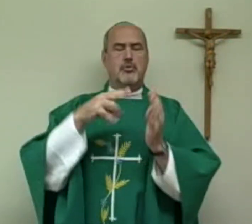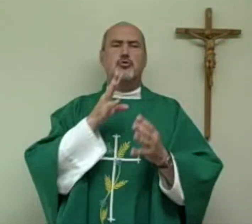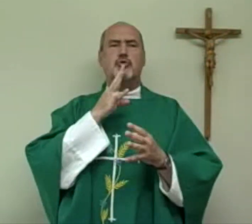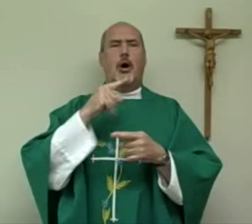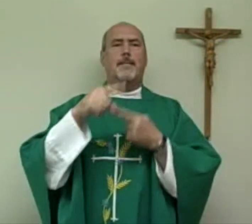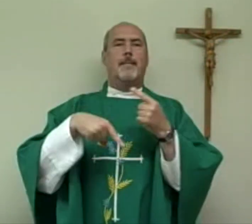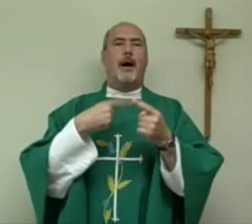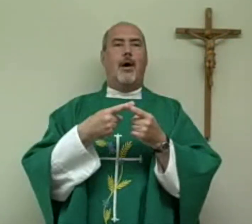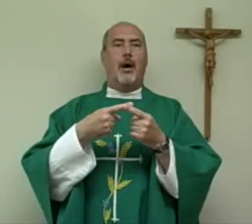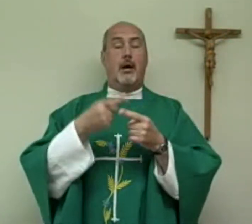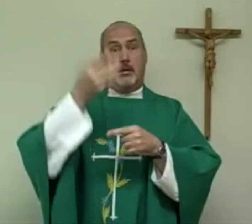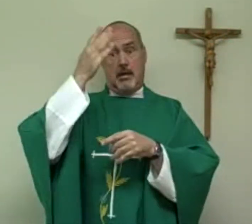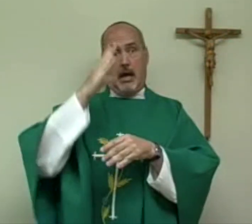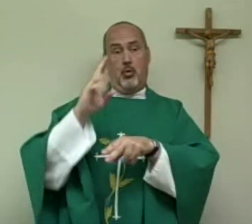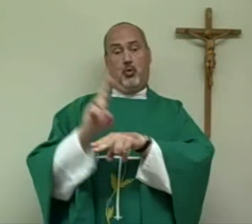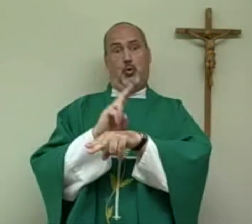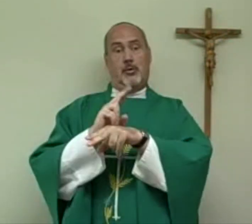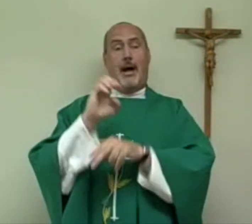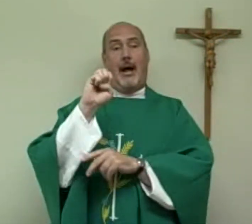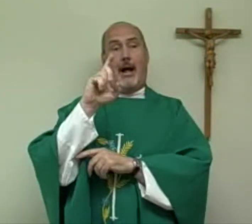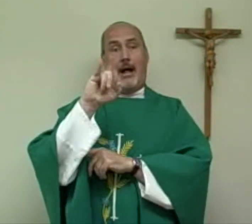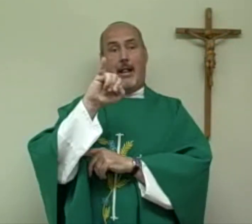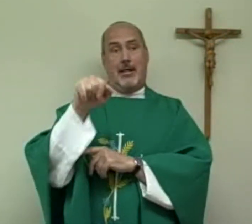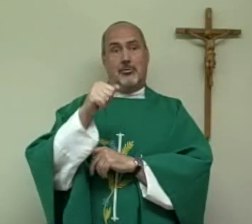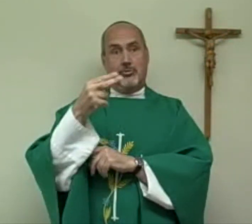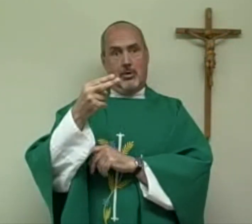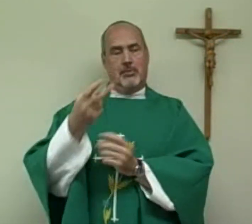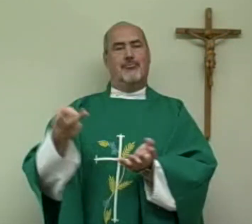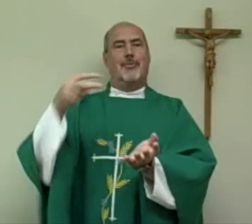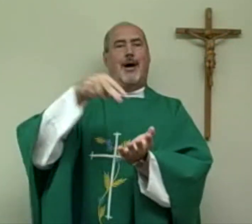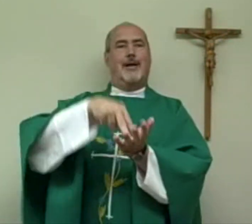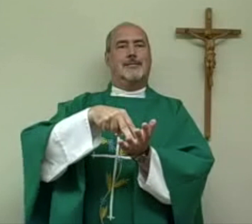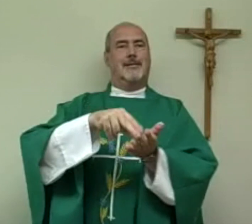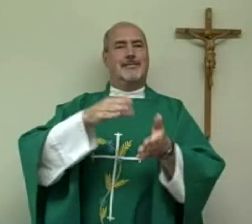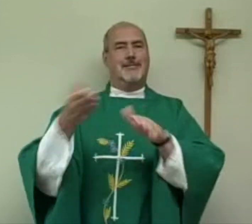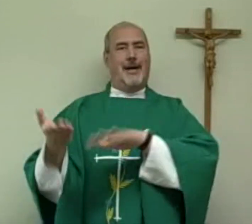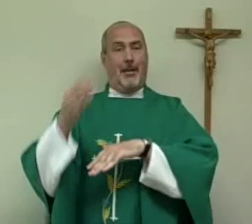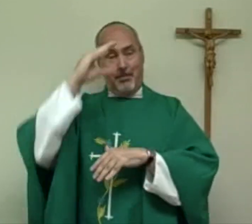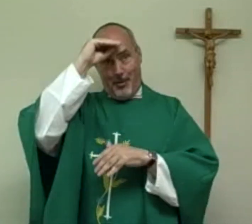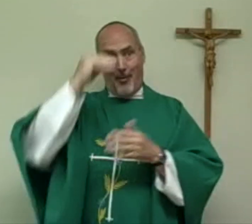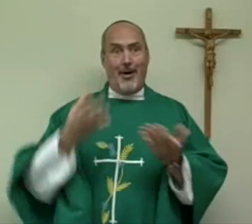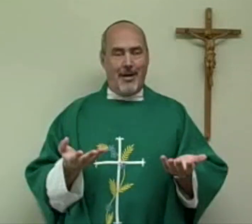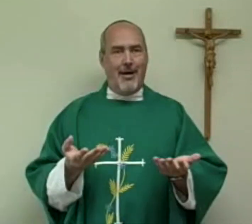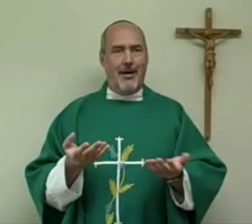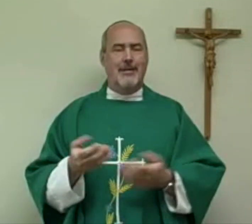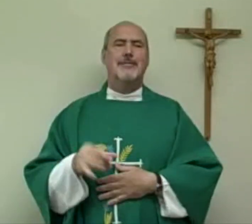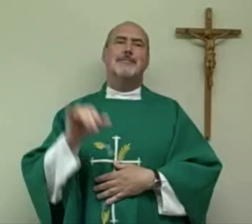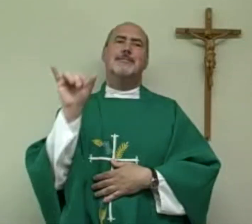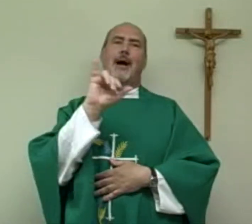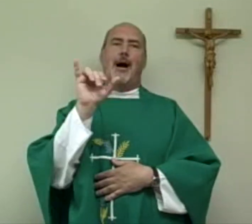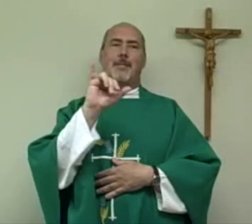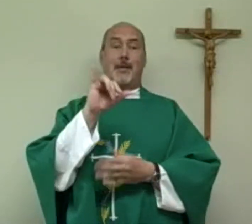Today, the first reading speaks of how God used Elijah to raise a boy from the dead.